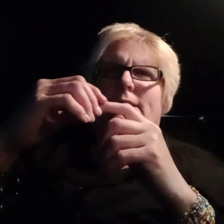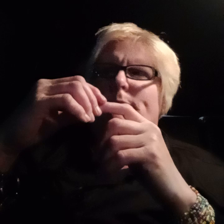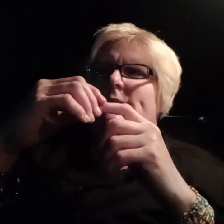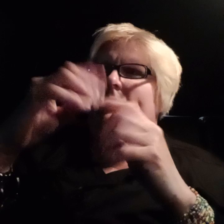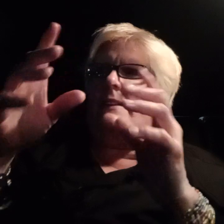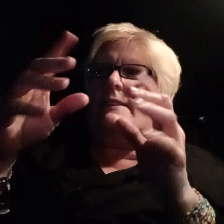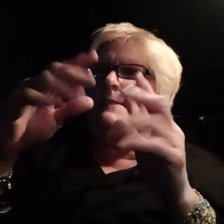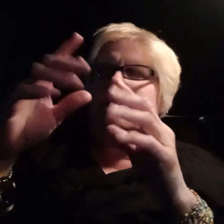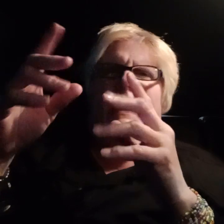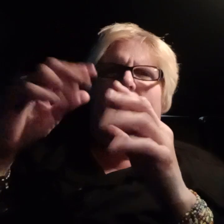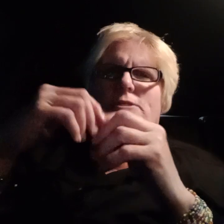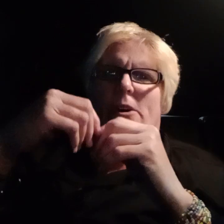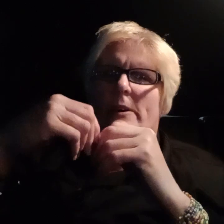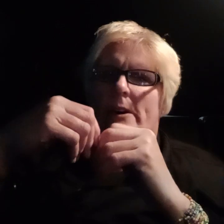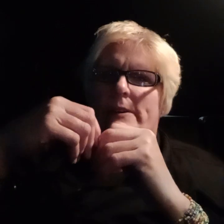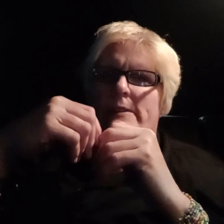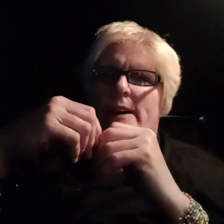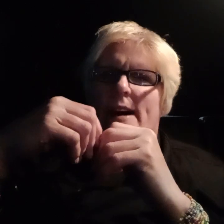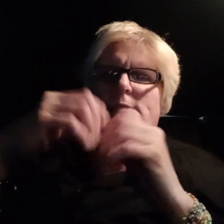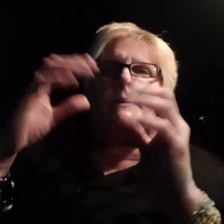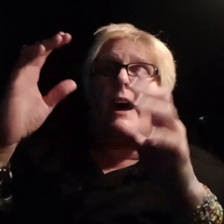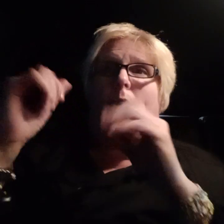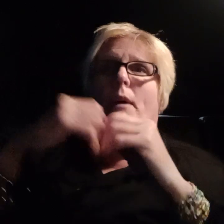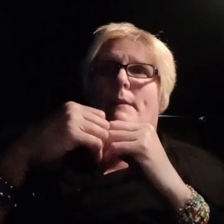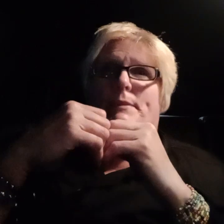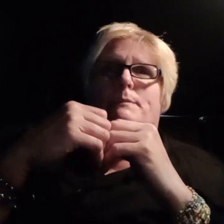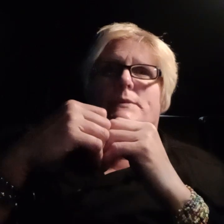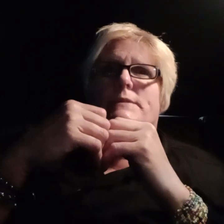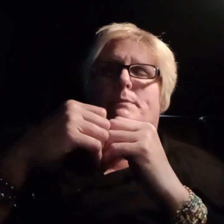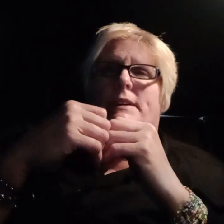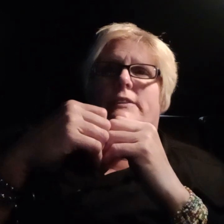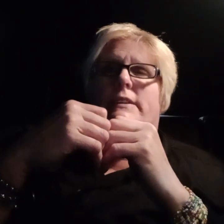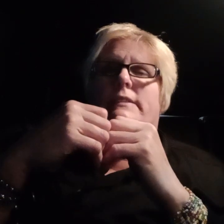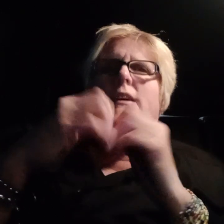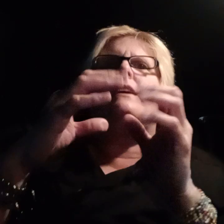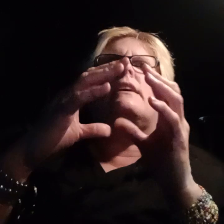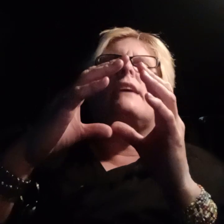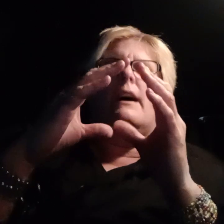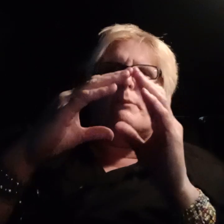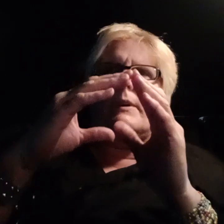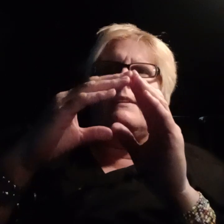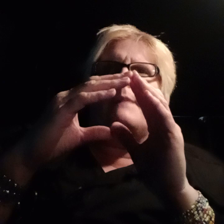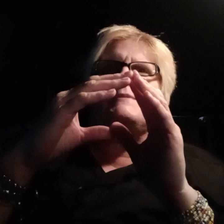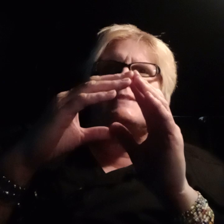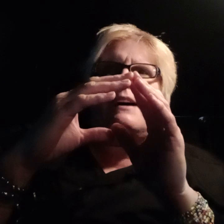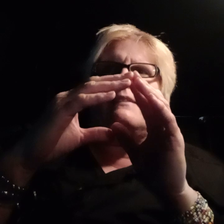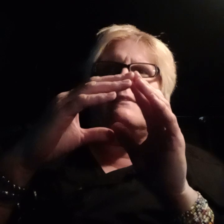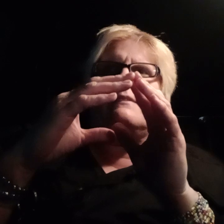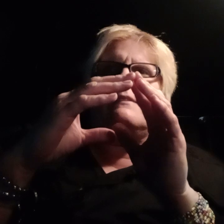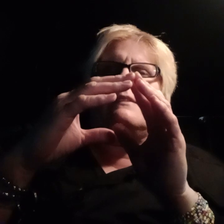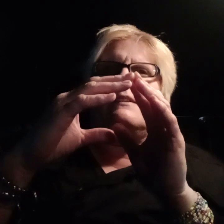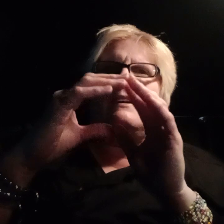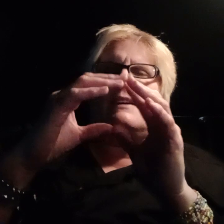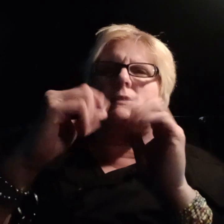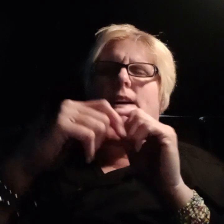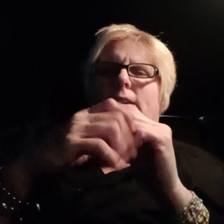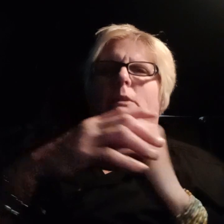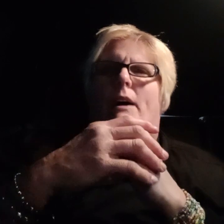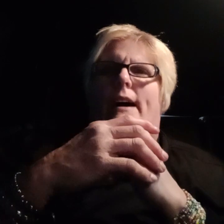little bit a day or so ago to you guys, but I want people's opinion. I'm real upset, and I'll tell you why.